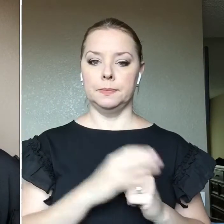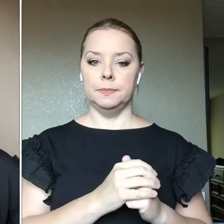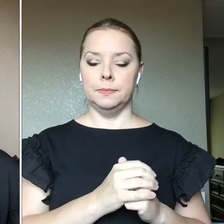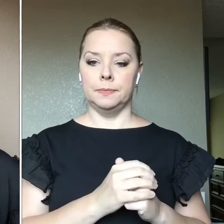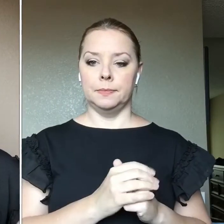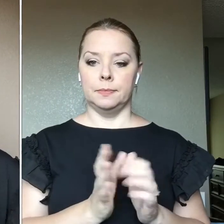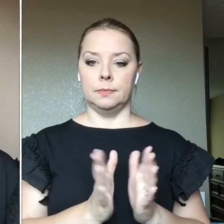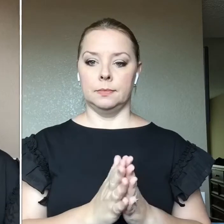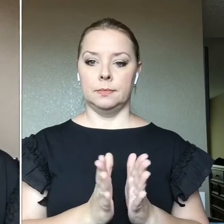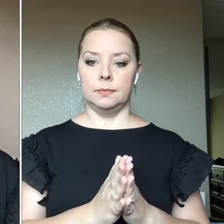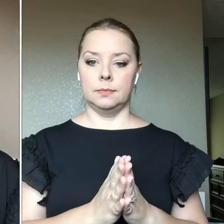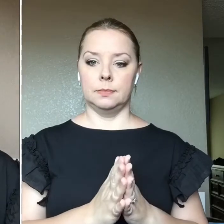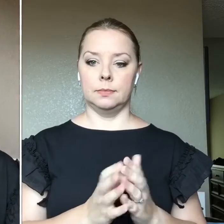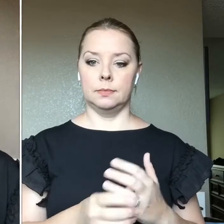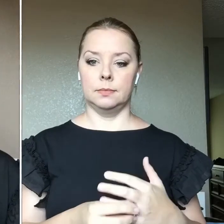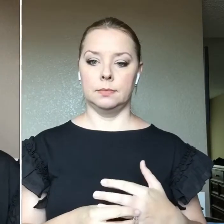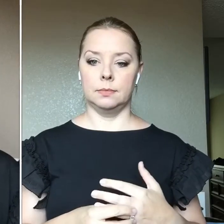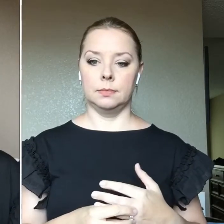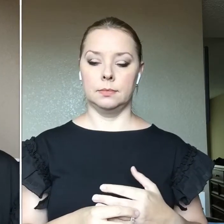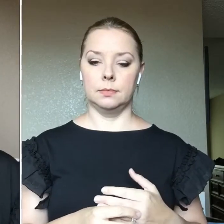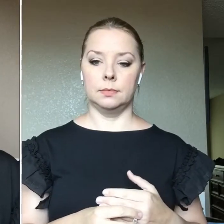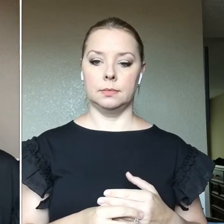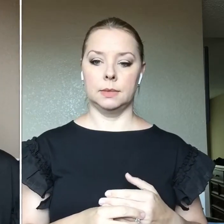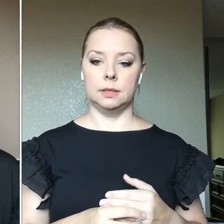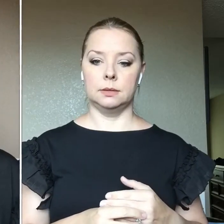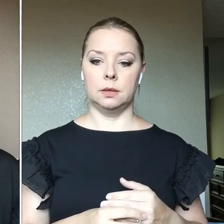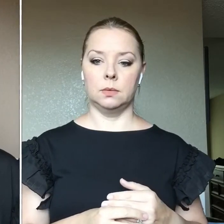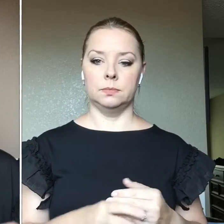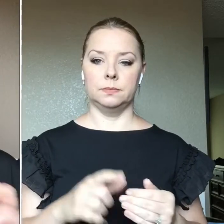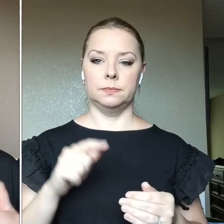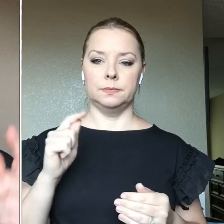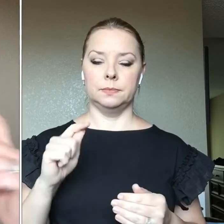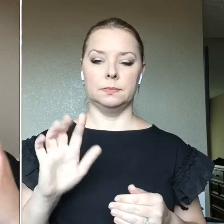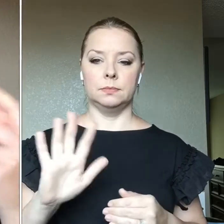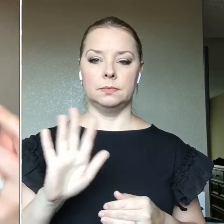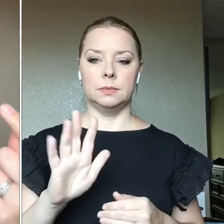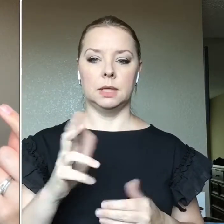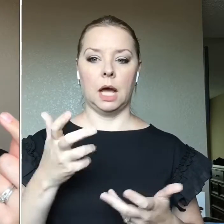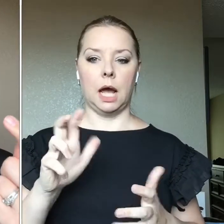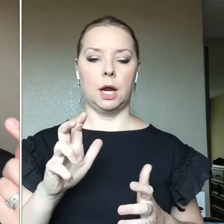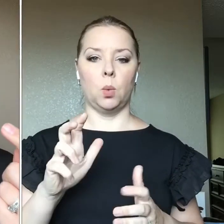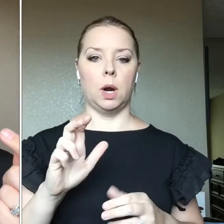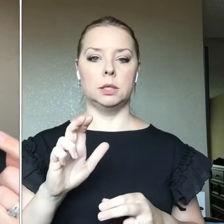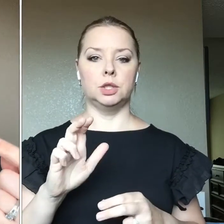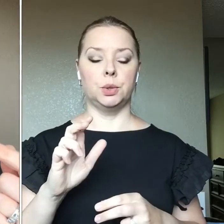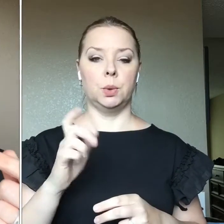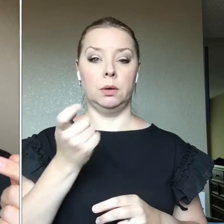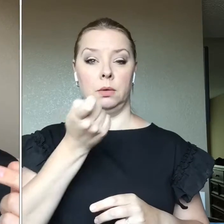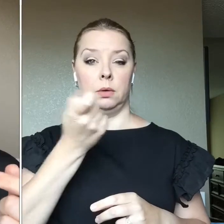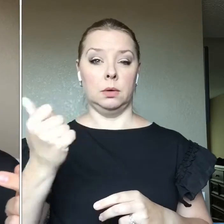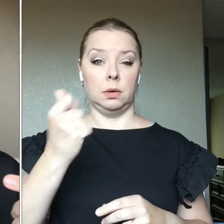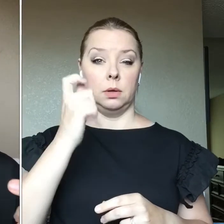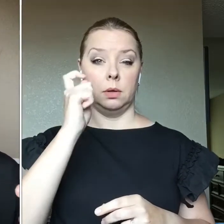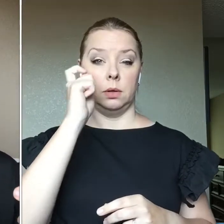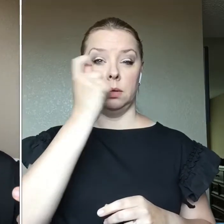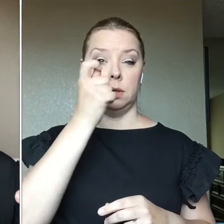I would Let's see You might have I don't want to take The eyeshadow off So I'm not gonna go in With a makeup remover